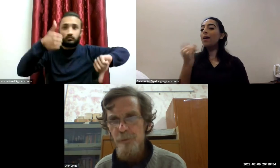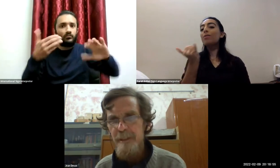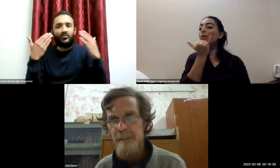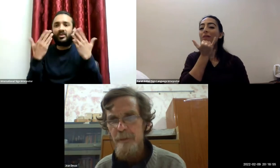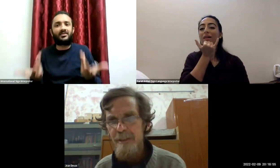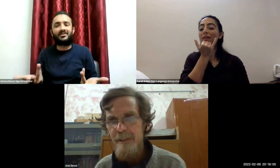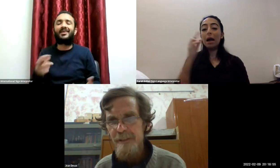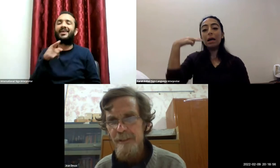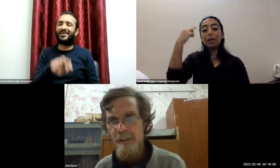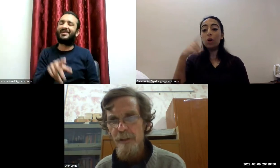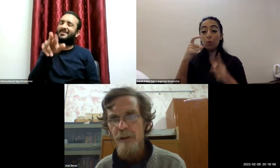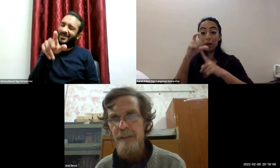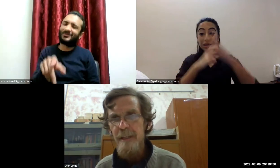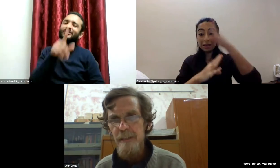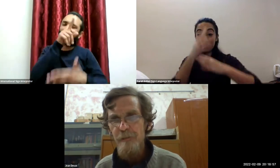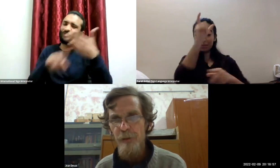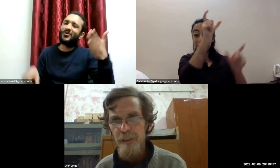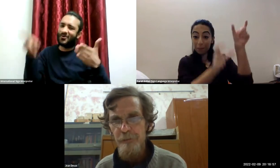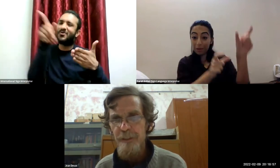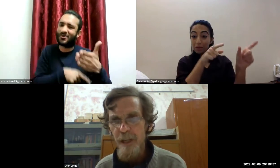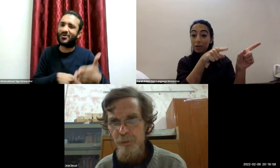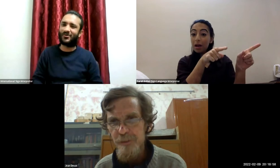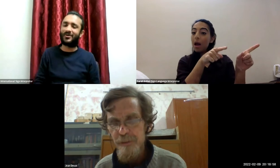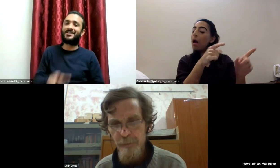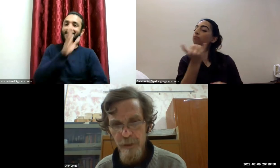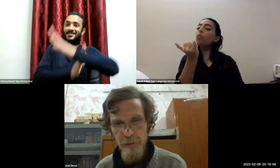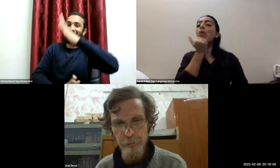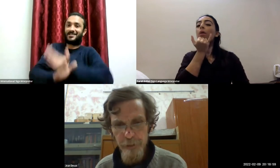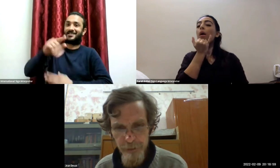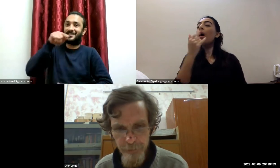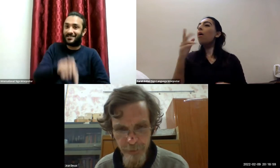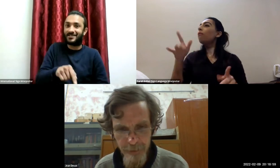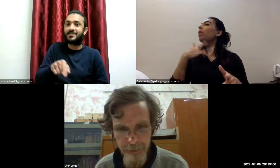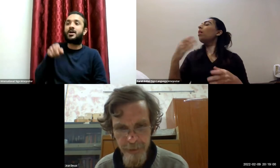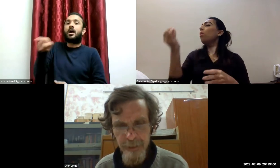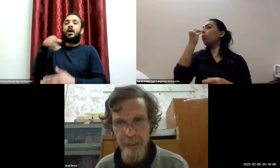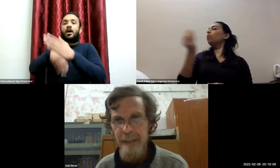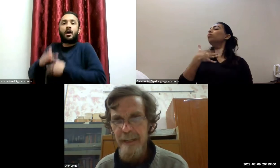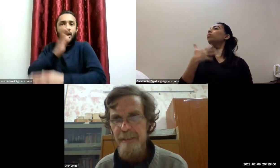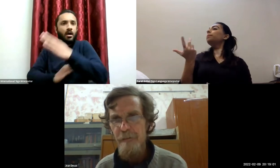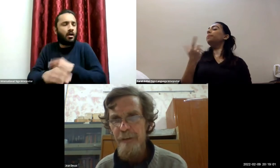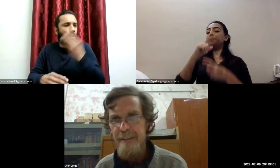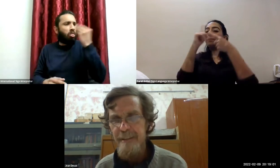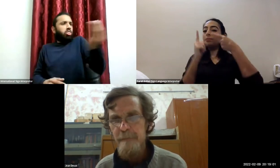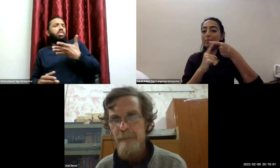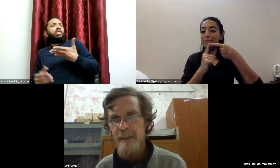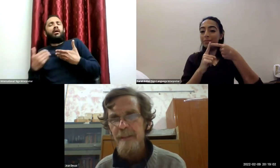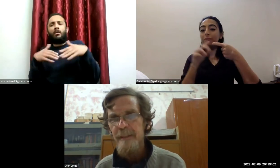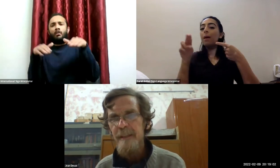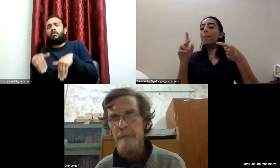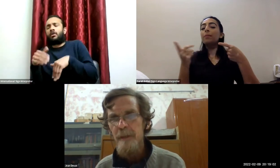persons with disabilities on at least four different counts first of all it neglects the fact